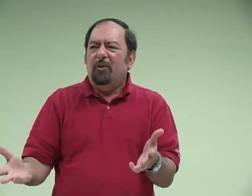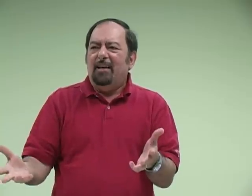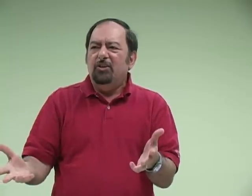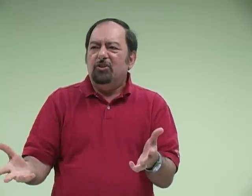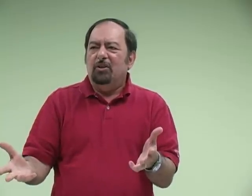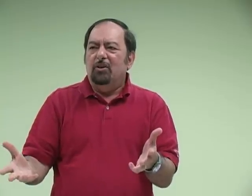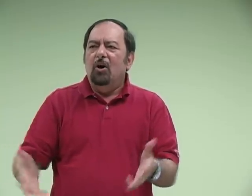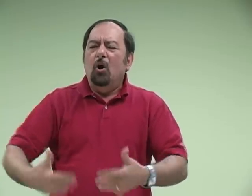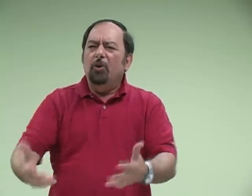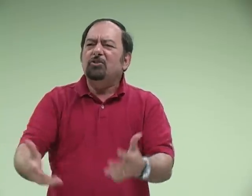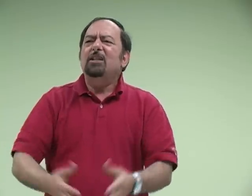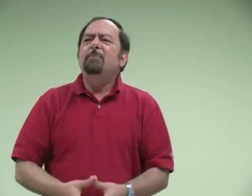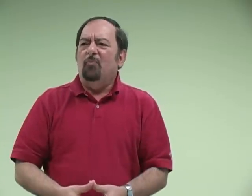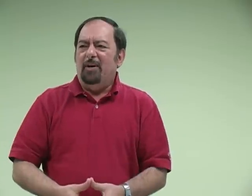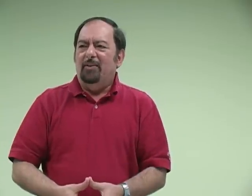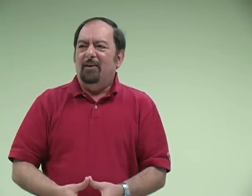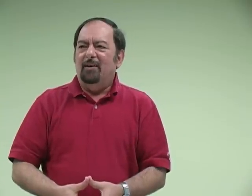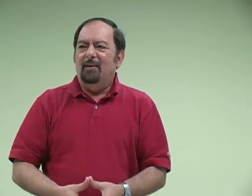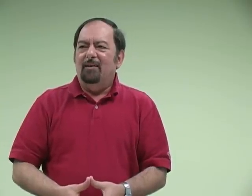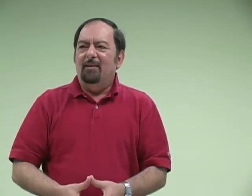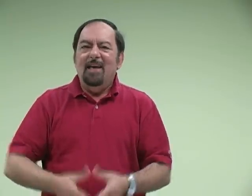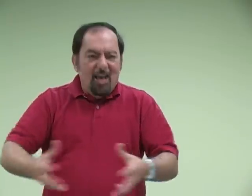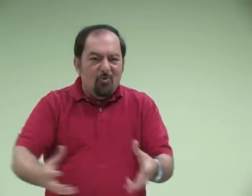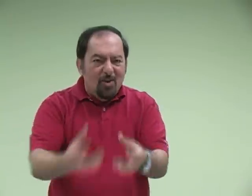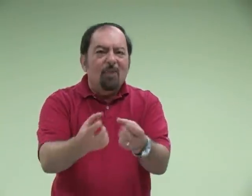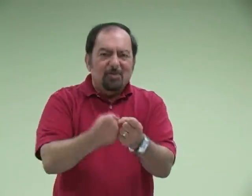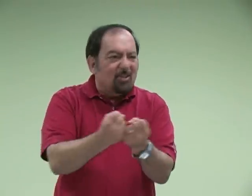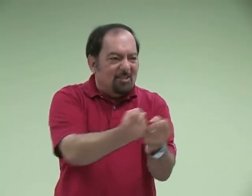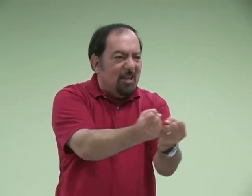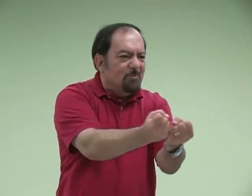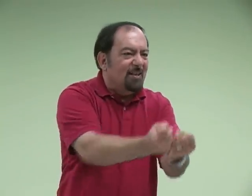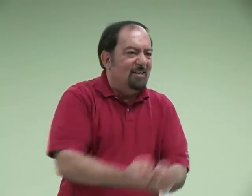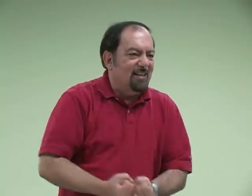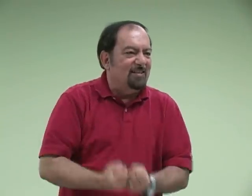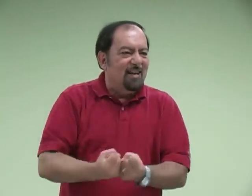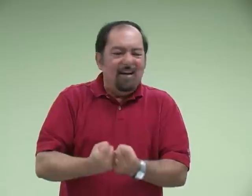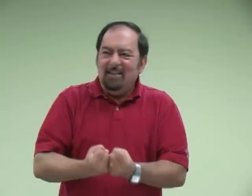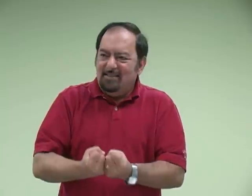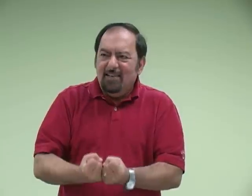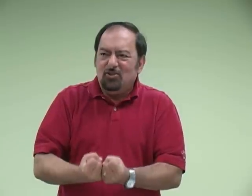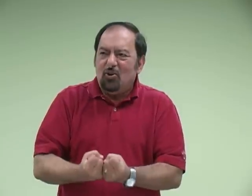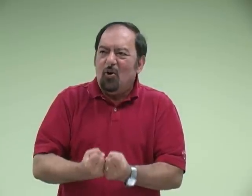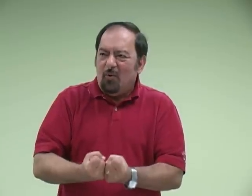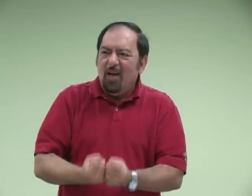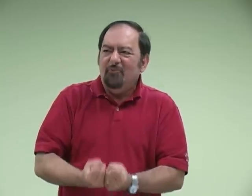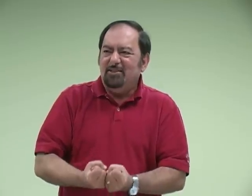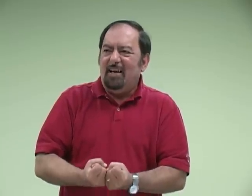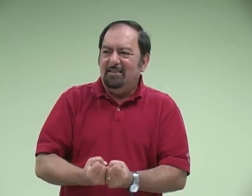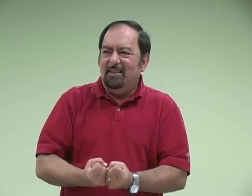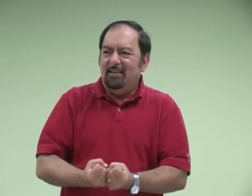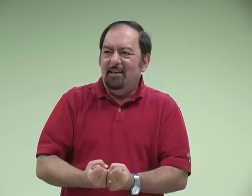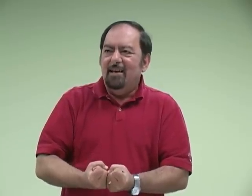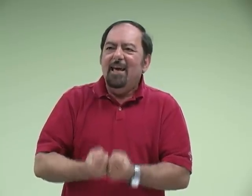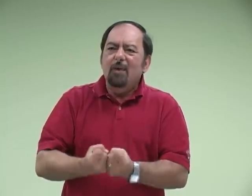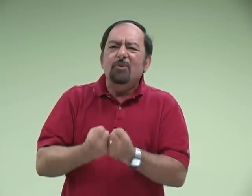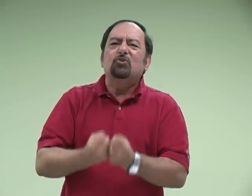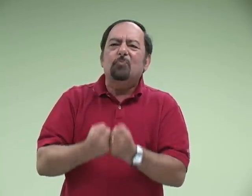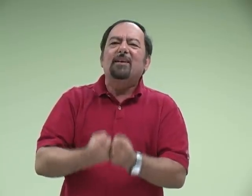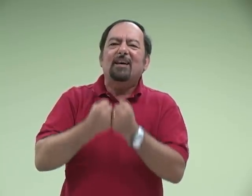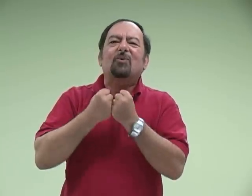fornication. Who are you sleeping with? He really wants conception as that so emphasized it. He wants to bring the